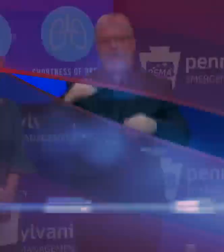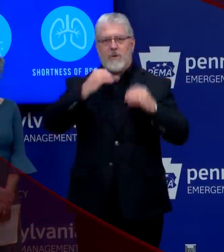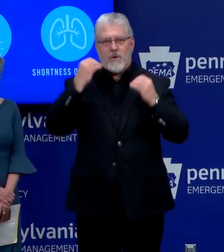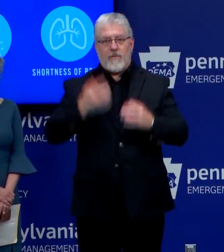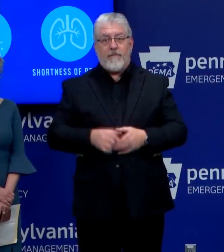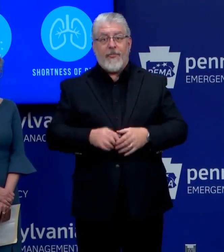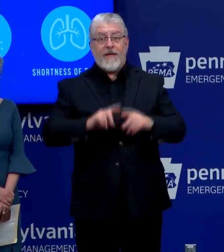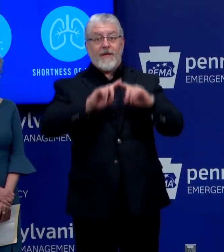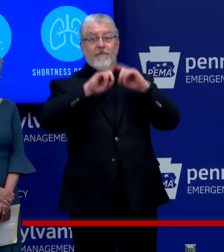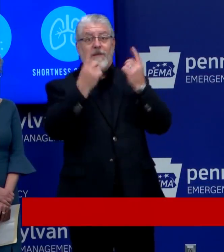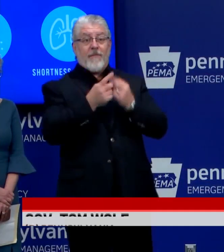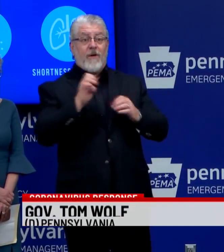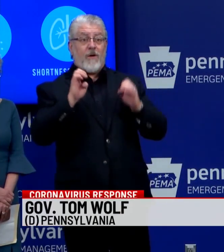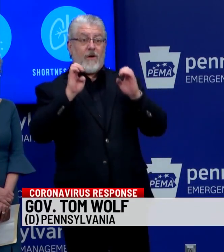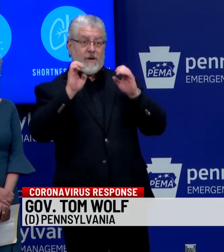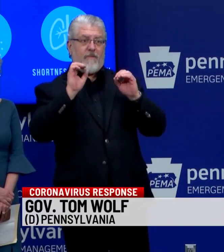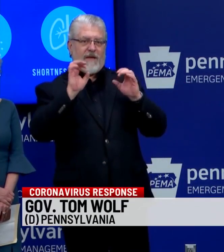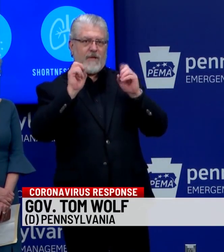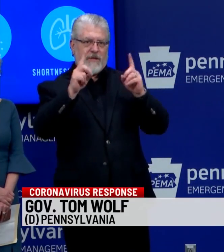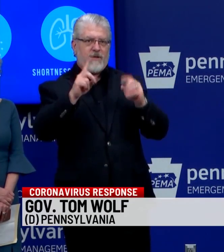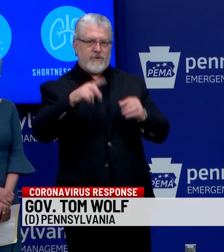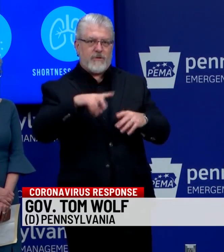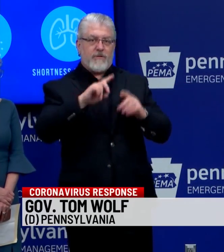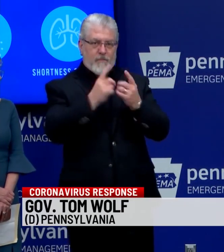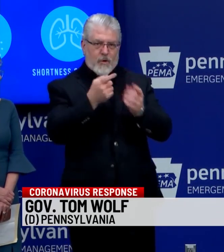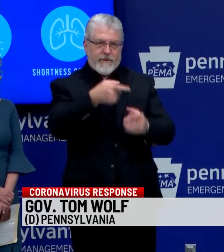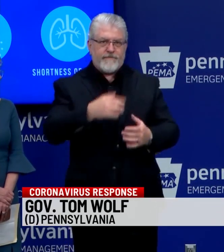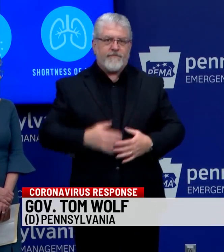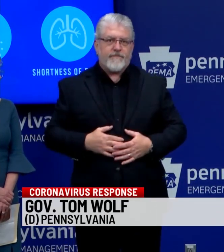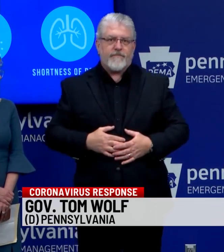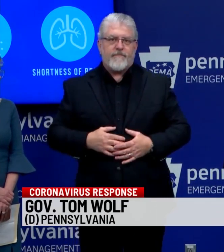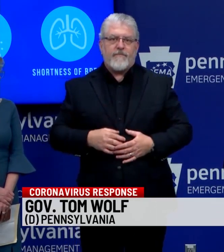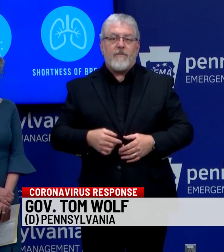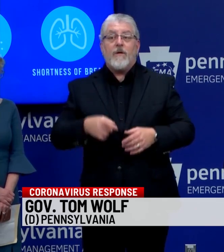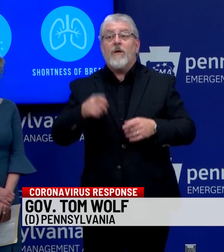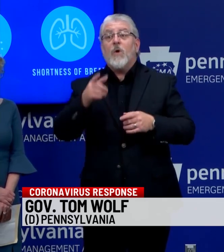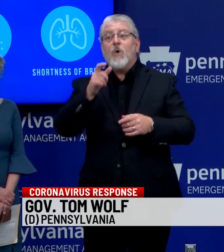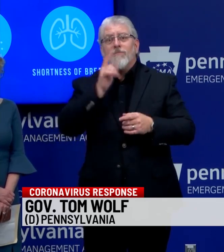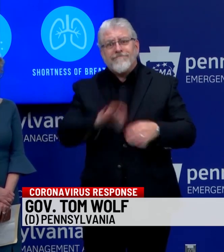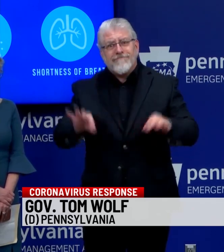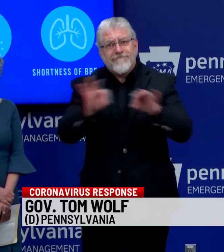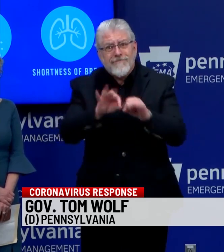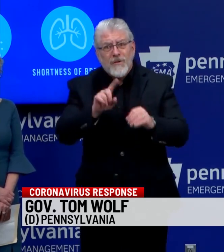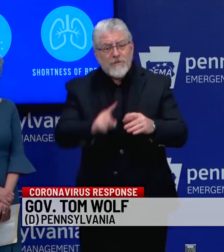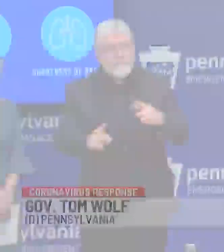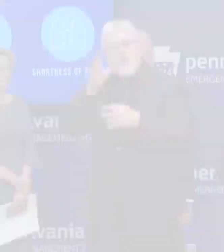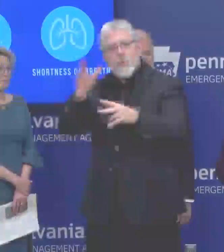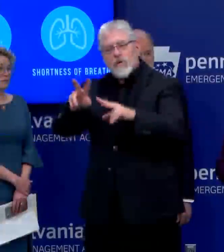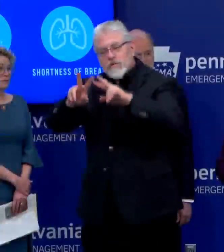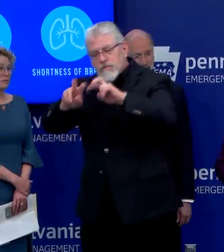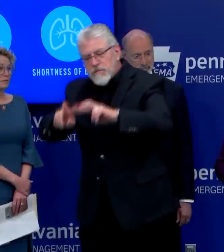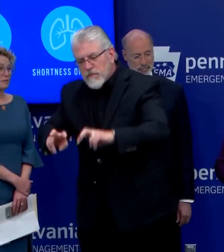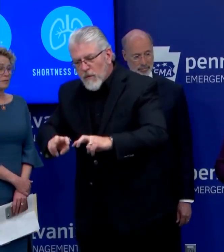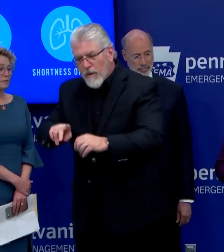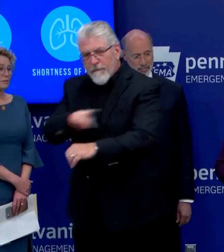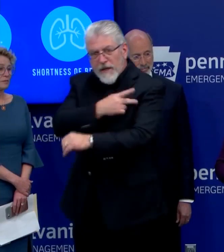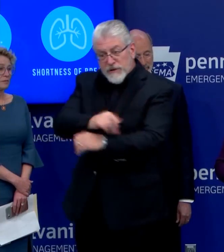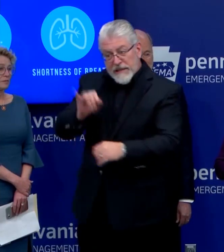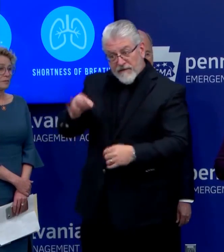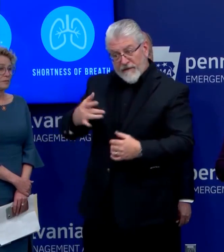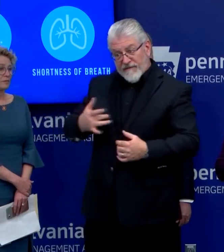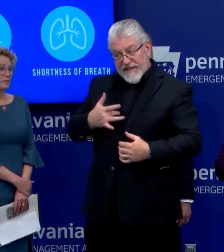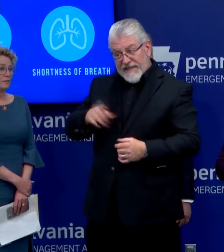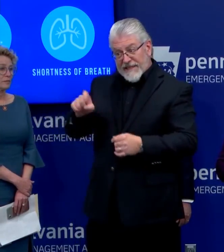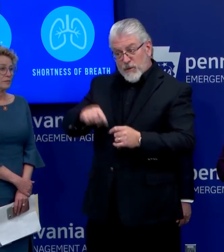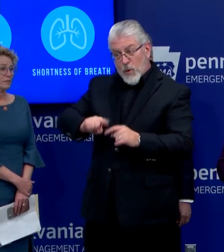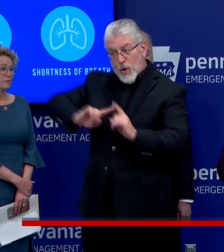Essential infrastructure will stay open. Pharmacies, grocery stores, and also gas stations. What is most important